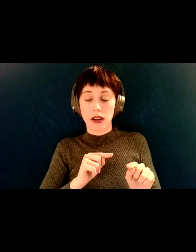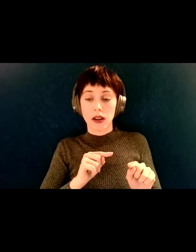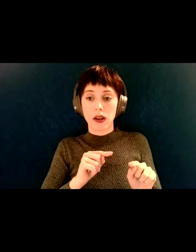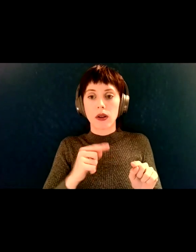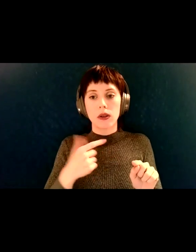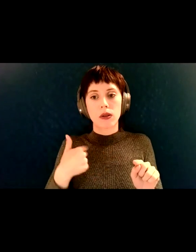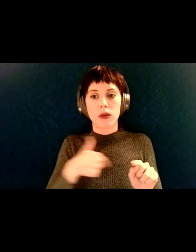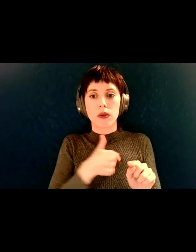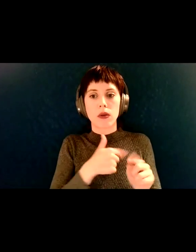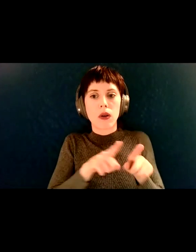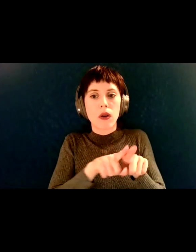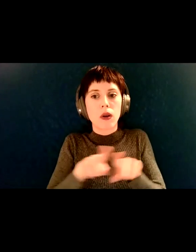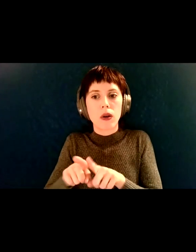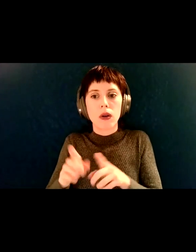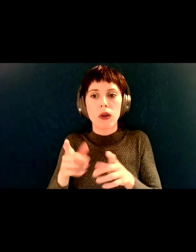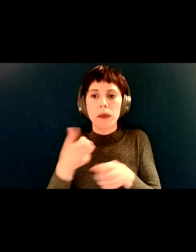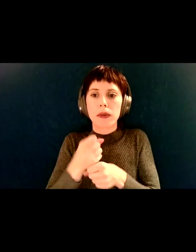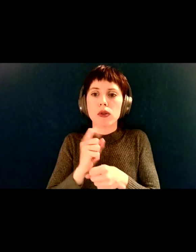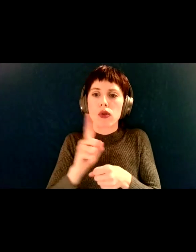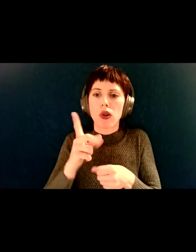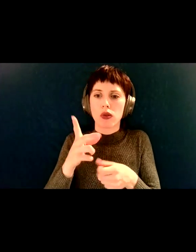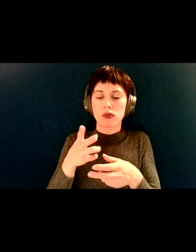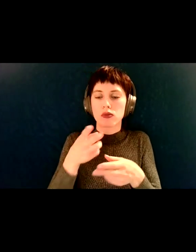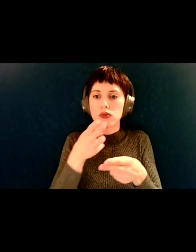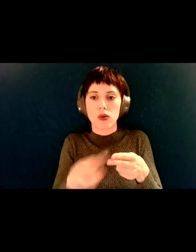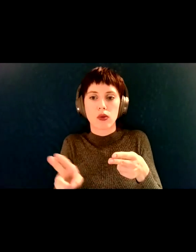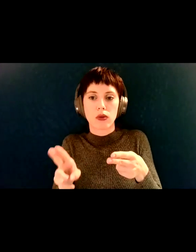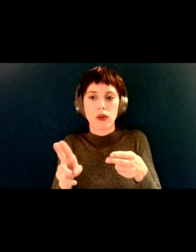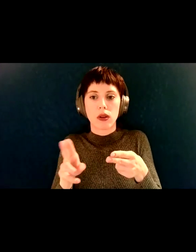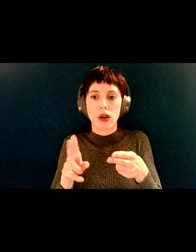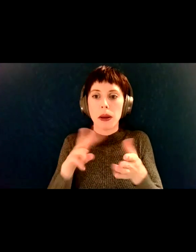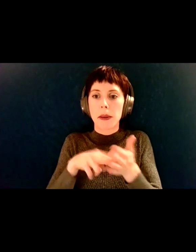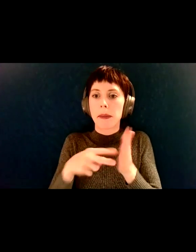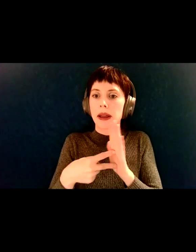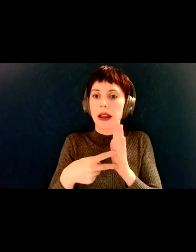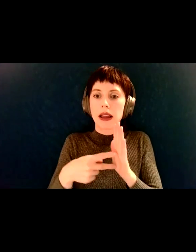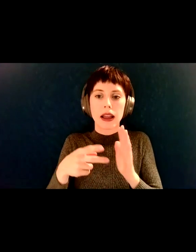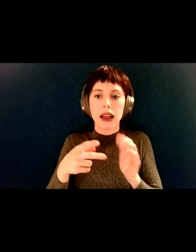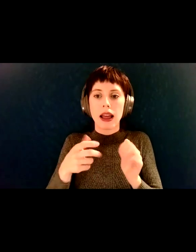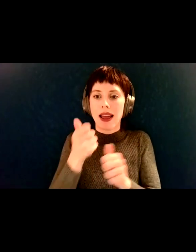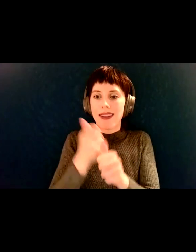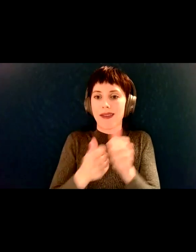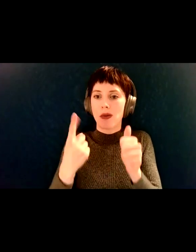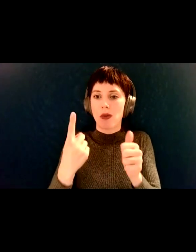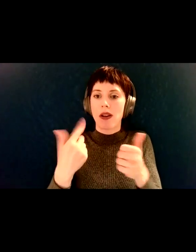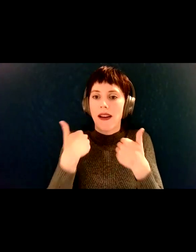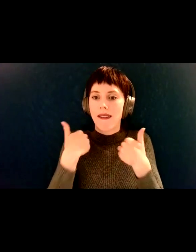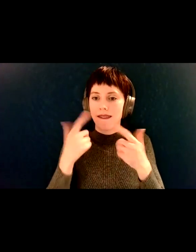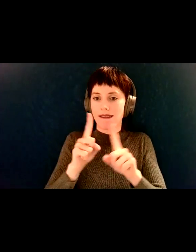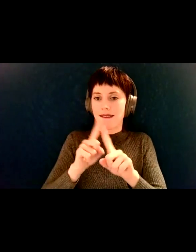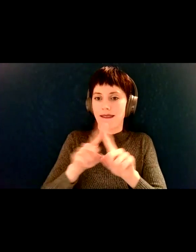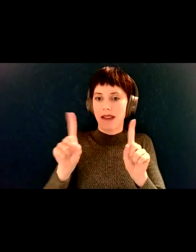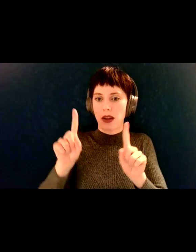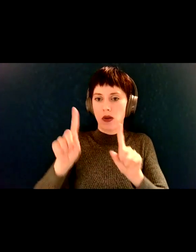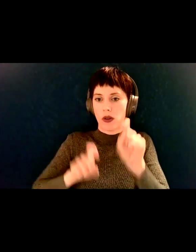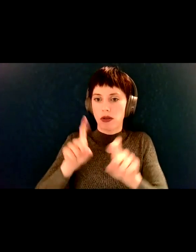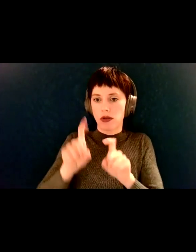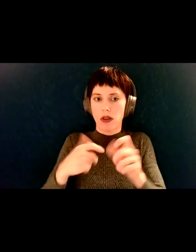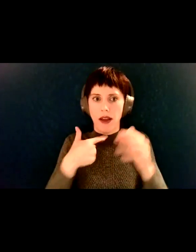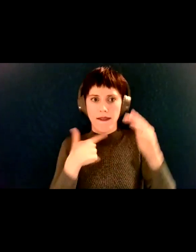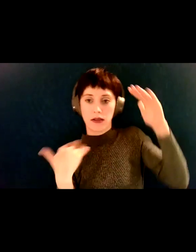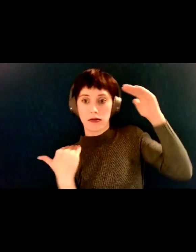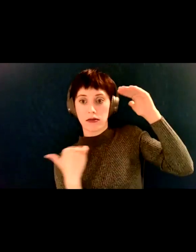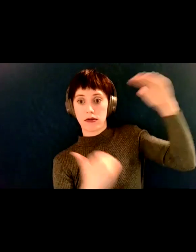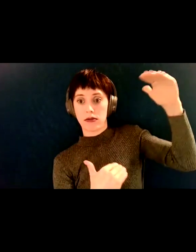up too much of people's time, they won't get all of the questions. Everyone is given different segments of the survey. So, so the